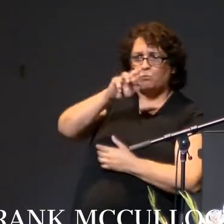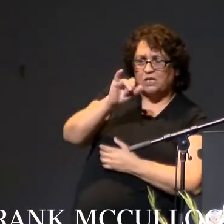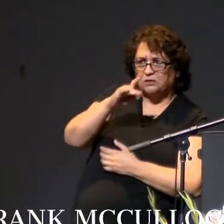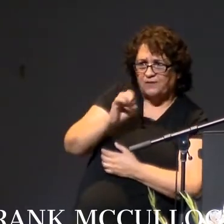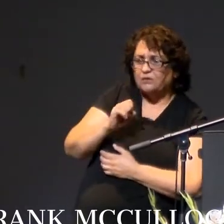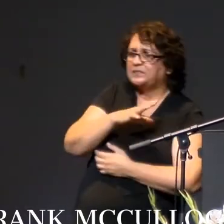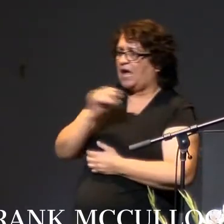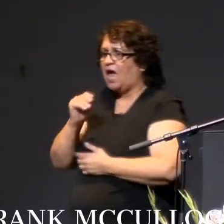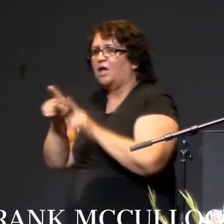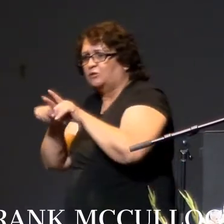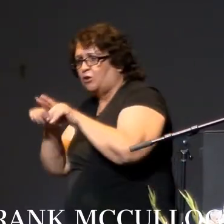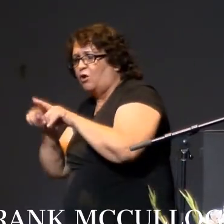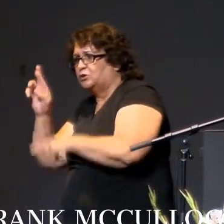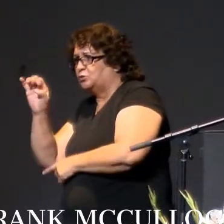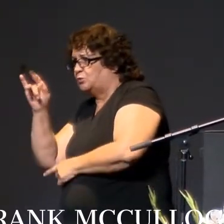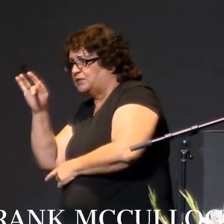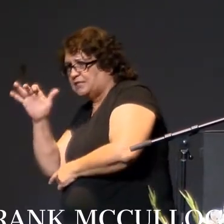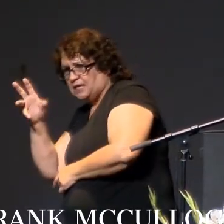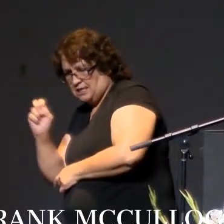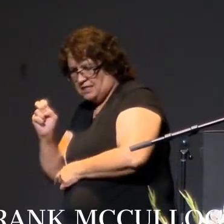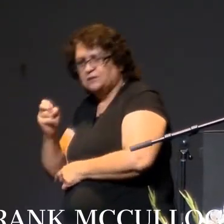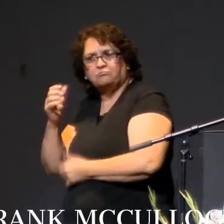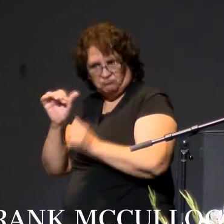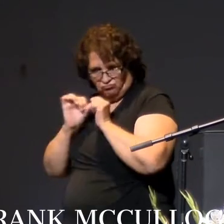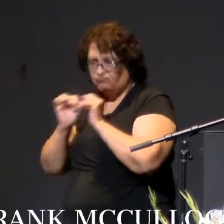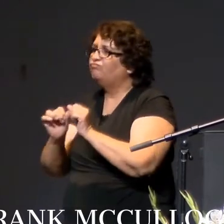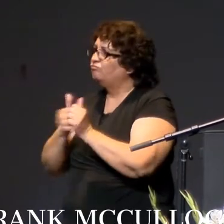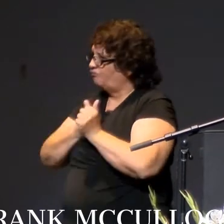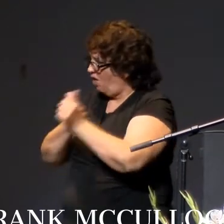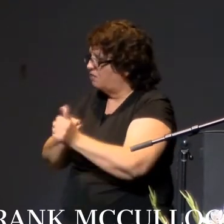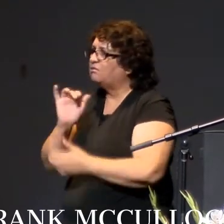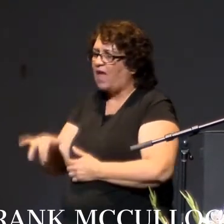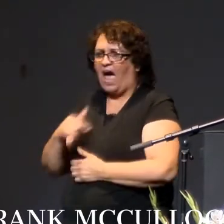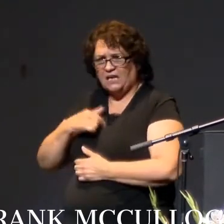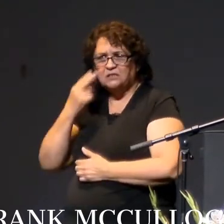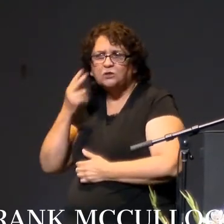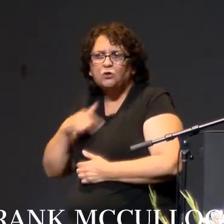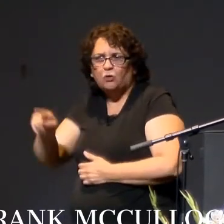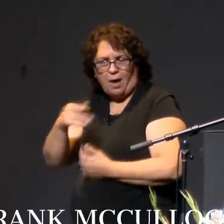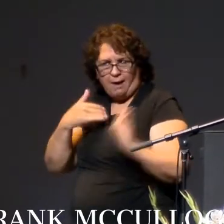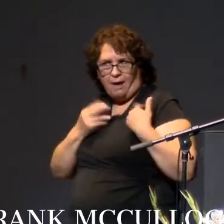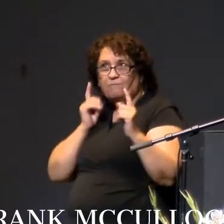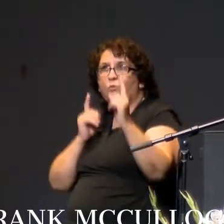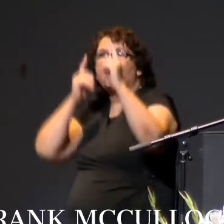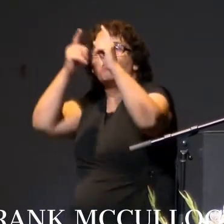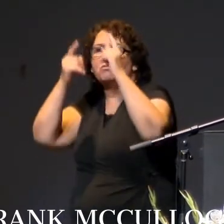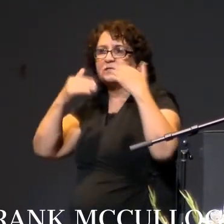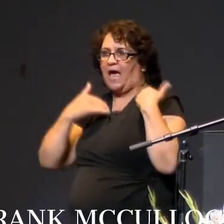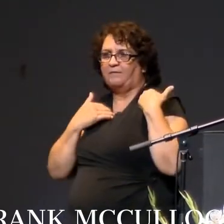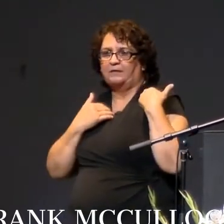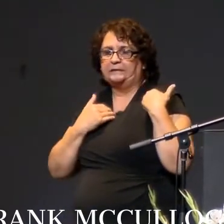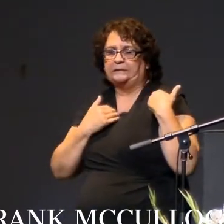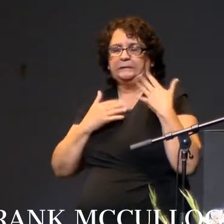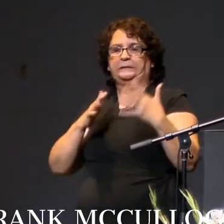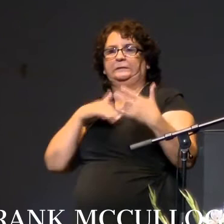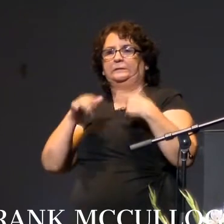steadfastness. I see in you energy and purposefulness. I see in you intellectual toughness. I pre-did that,